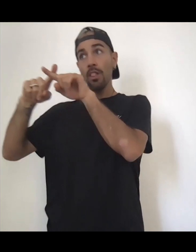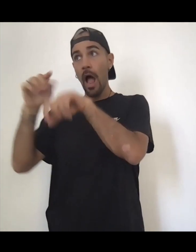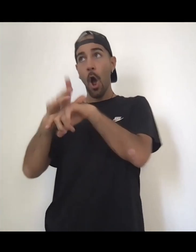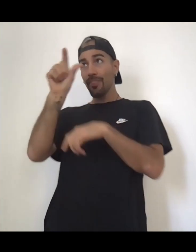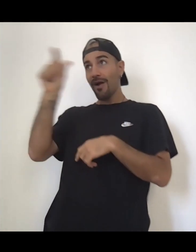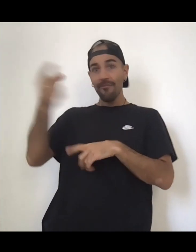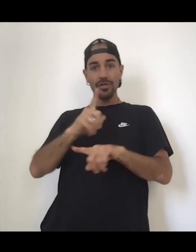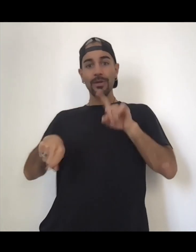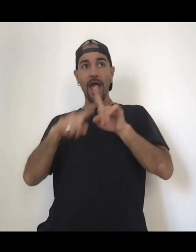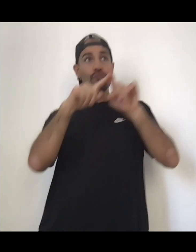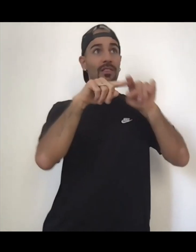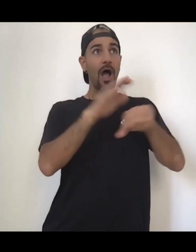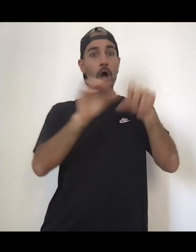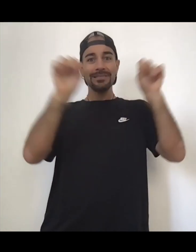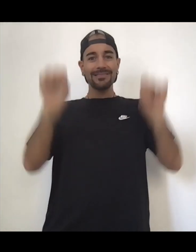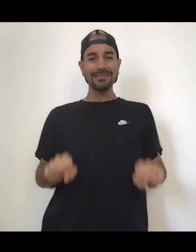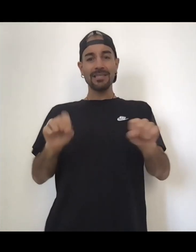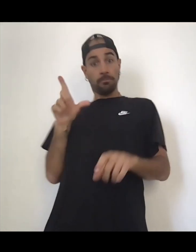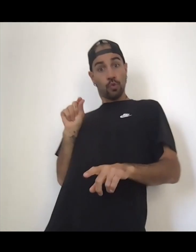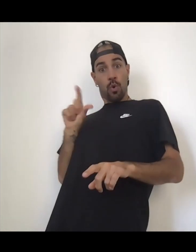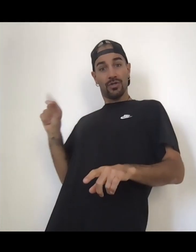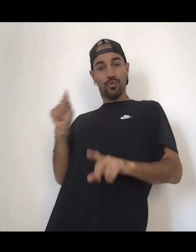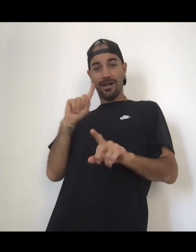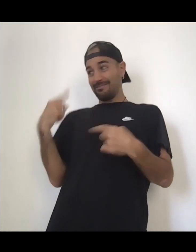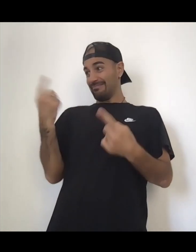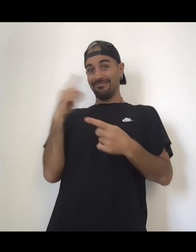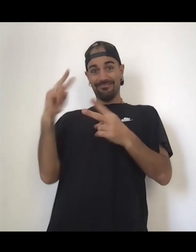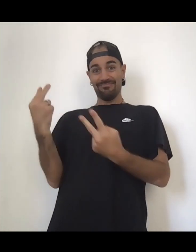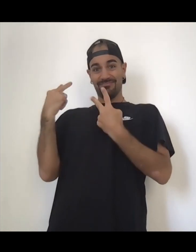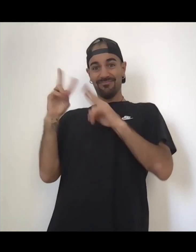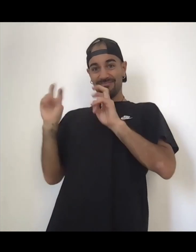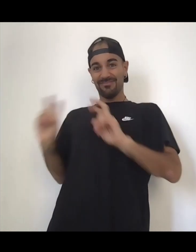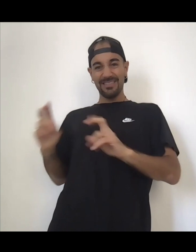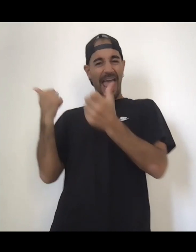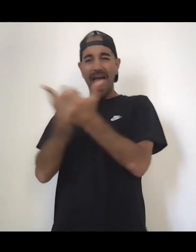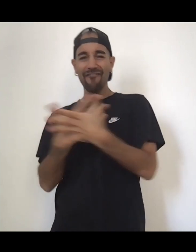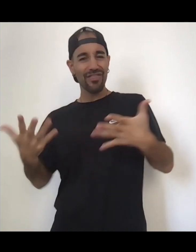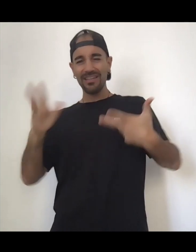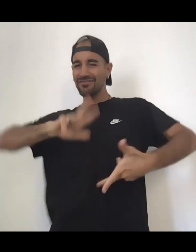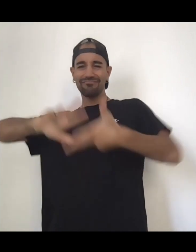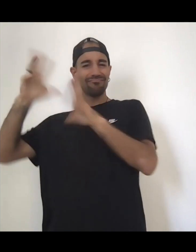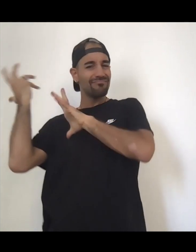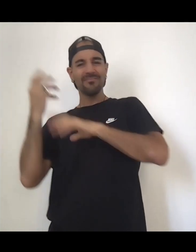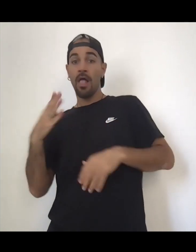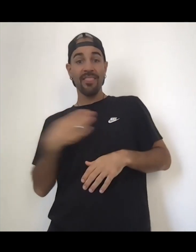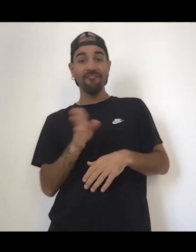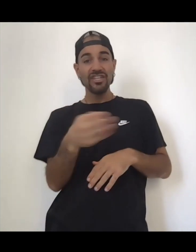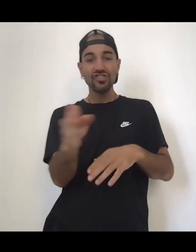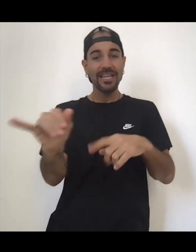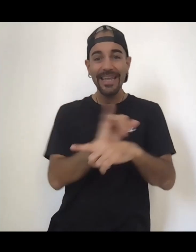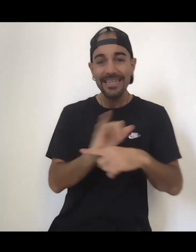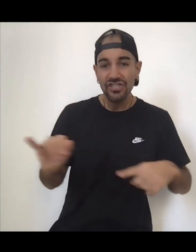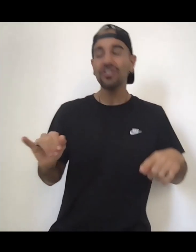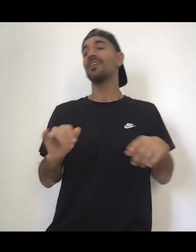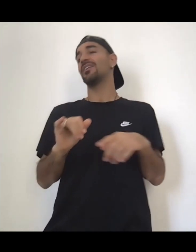get your shit together like everyone every government everywhere where the fucking fishing industry is out of just